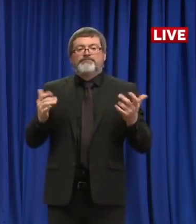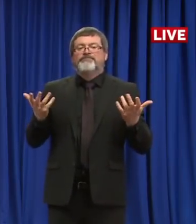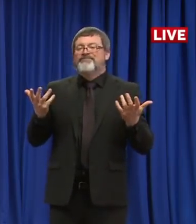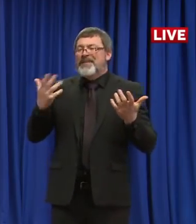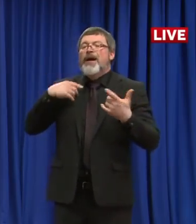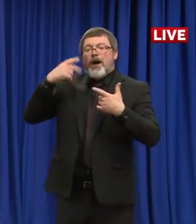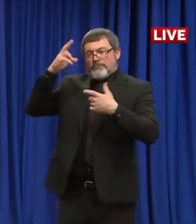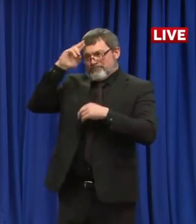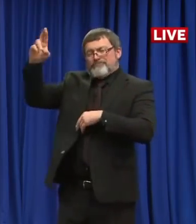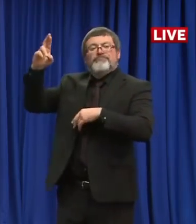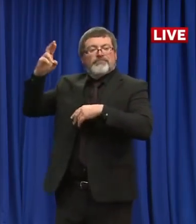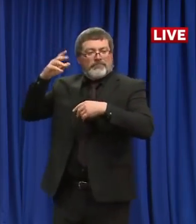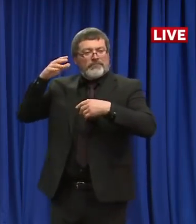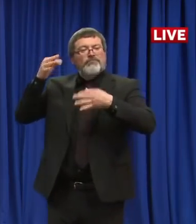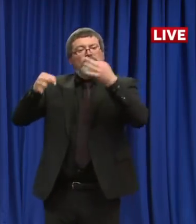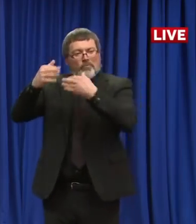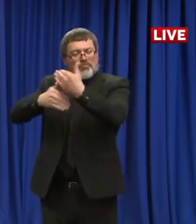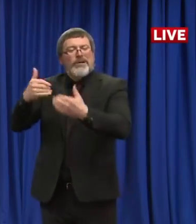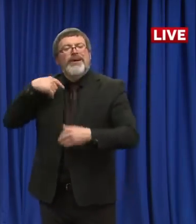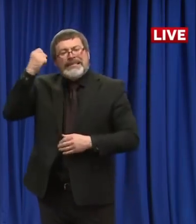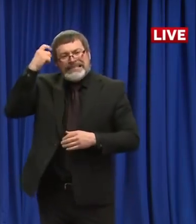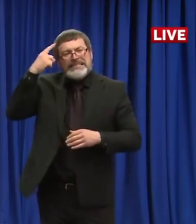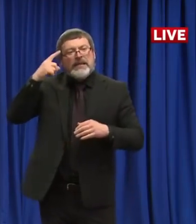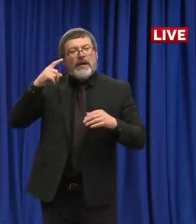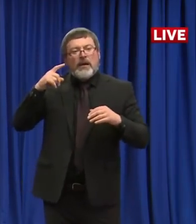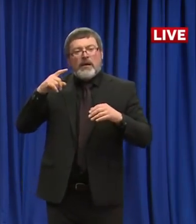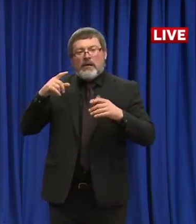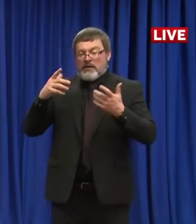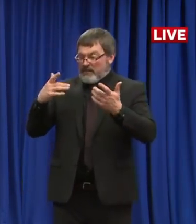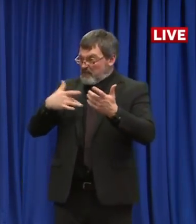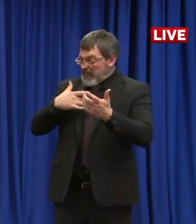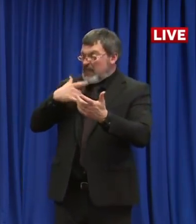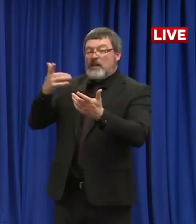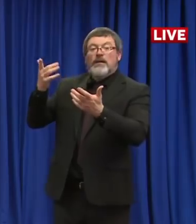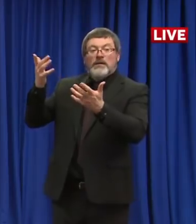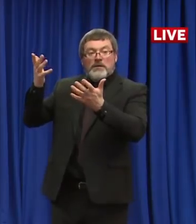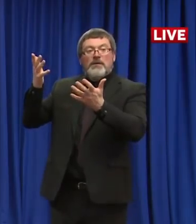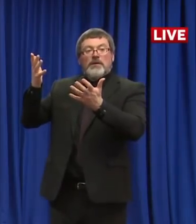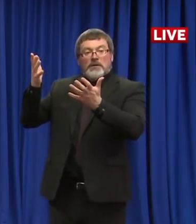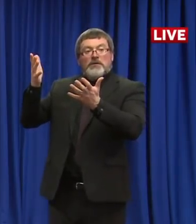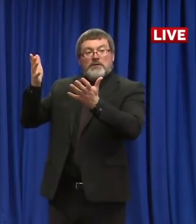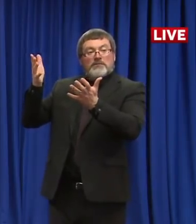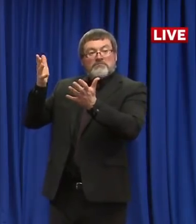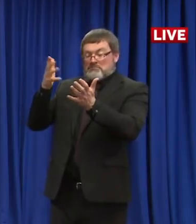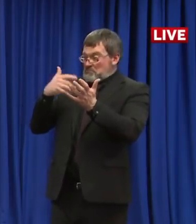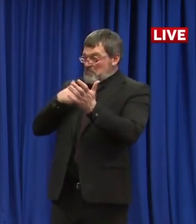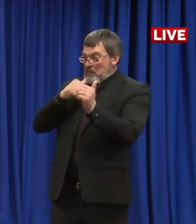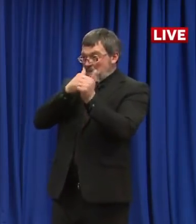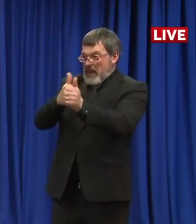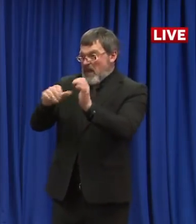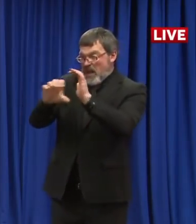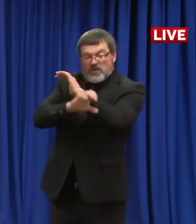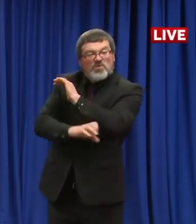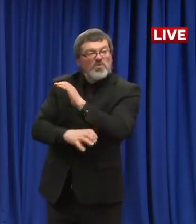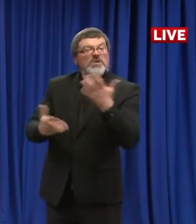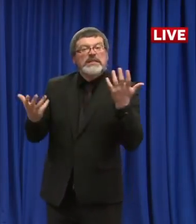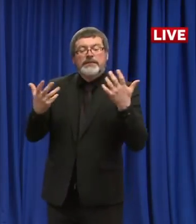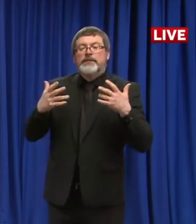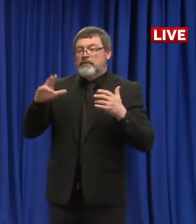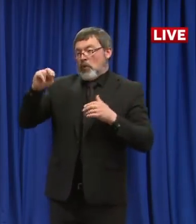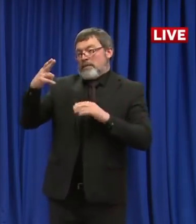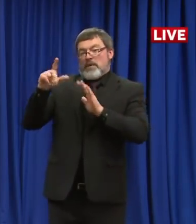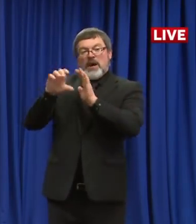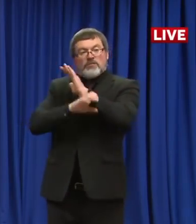by whatever. If they decide that law that was passed wasn't constitutional back in 2002, fine. I'll abide by whatever. You know, I'm a big believer in the rules.